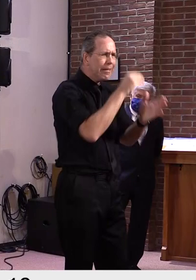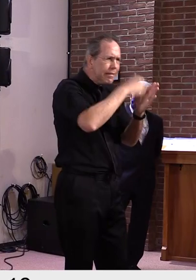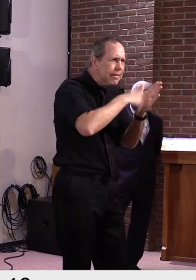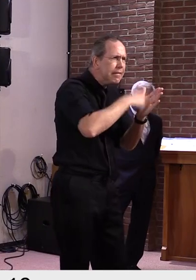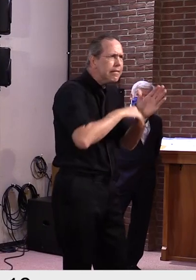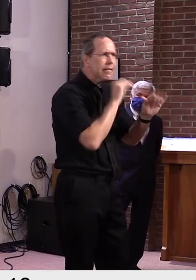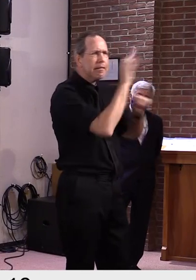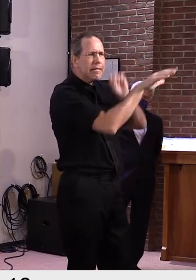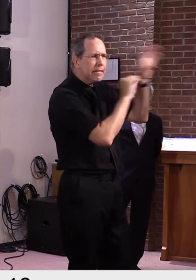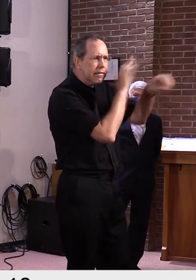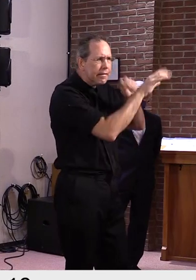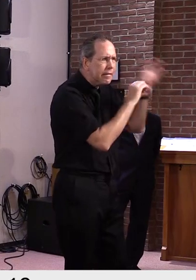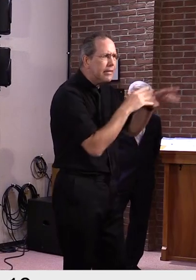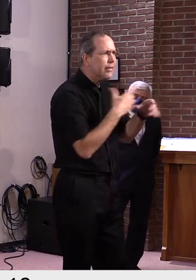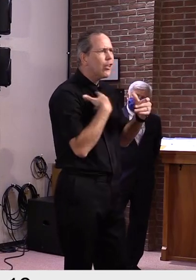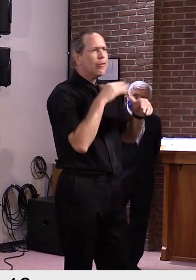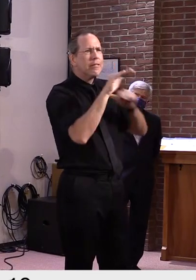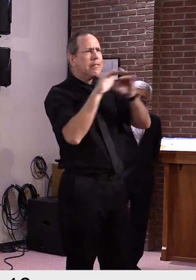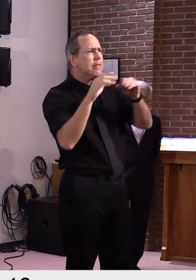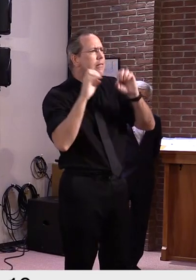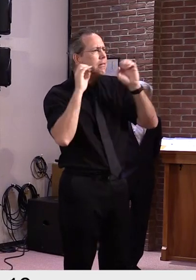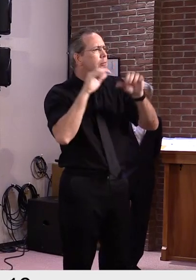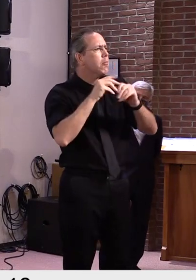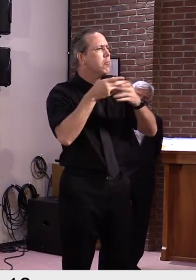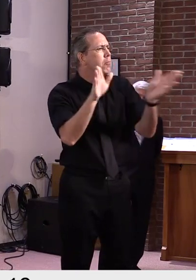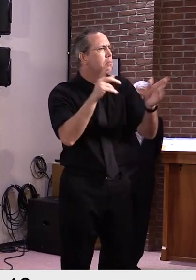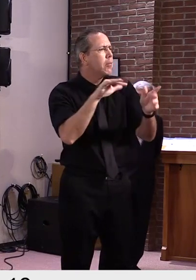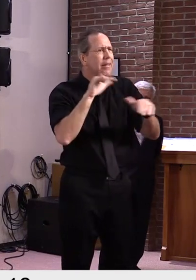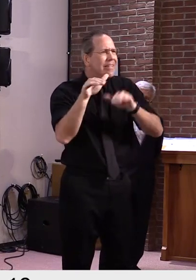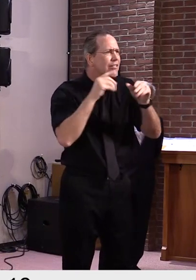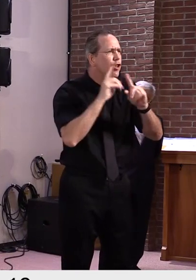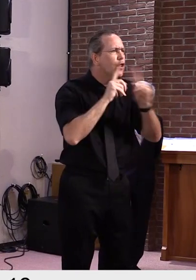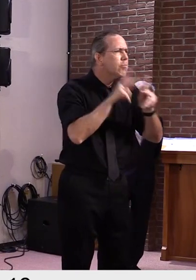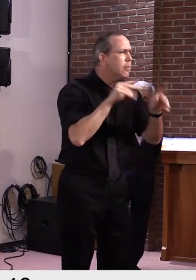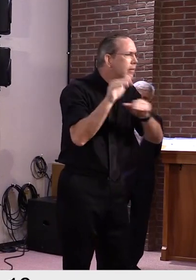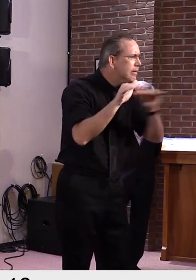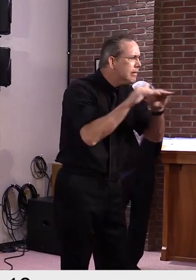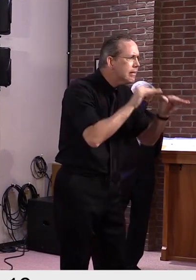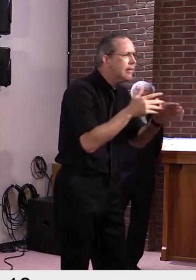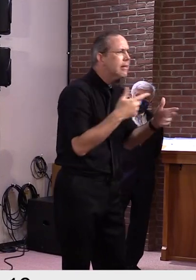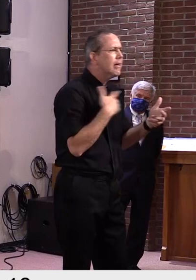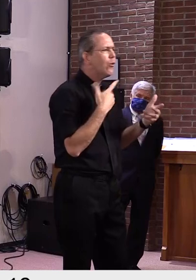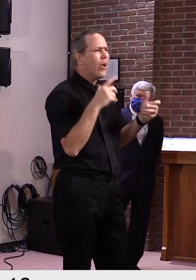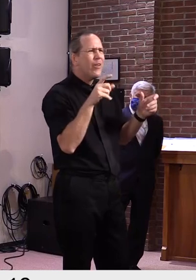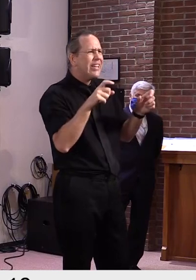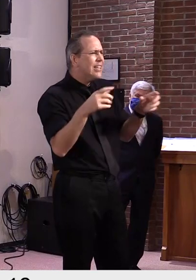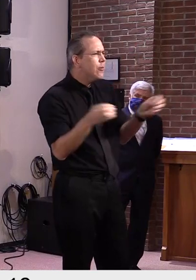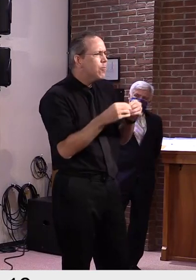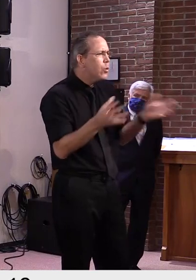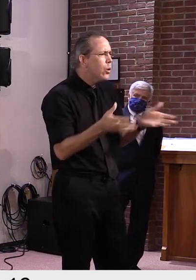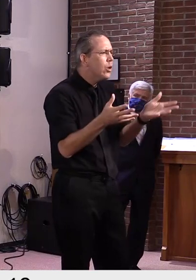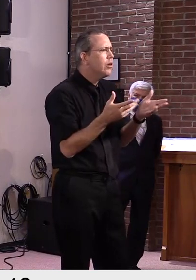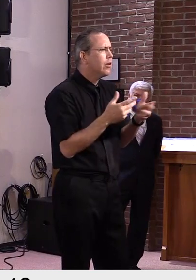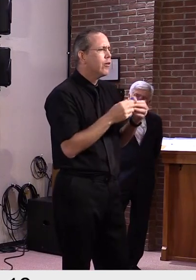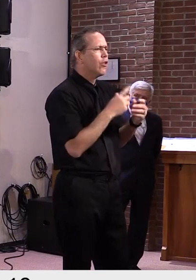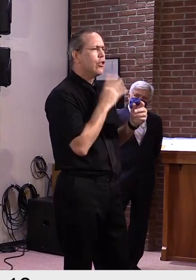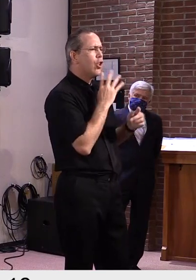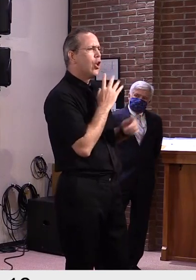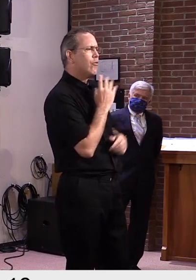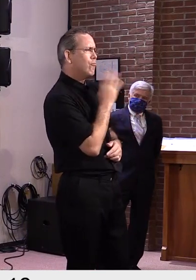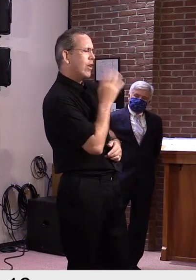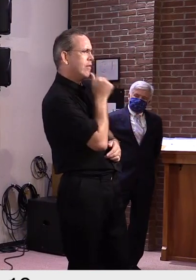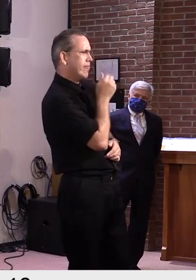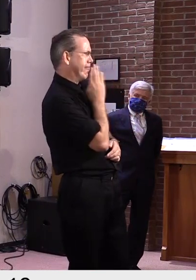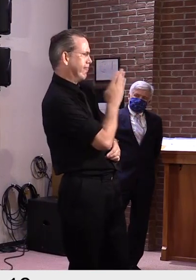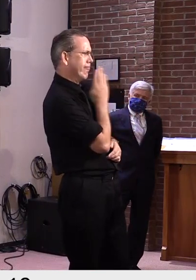And we're doing all we can as governors on both sides of the aisle trying to work with our congressional